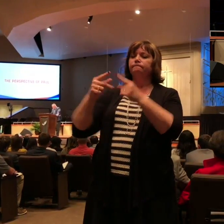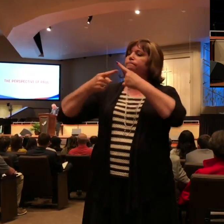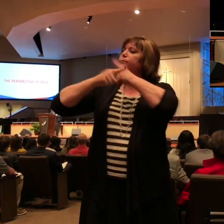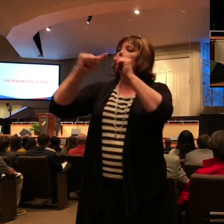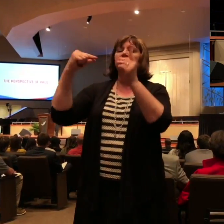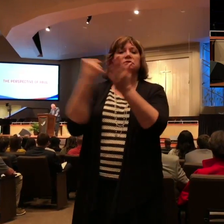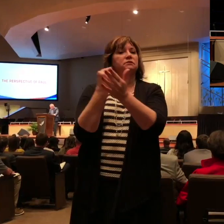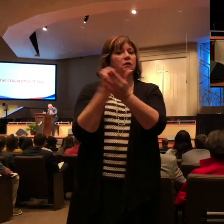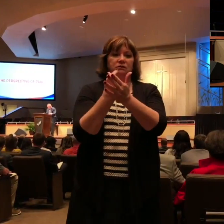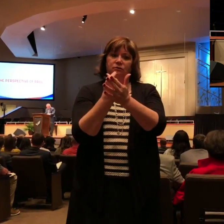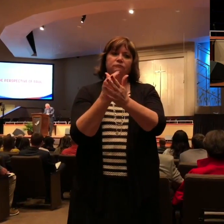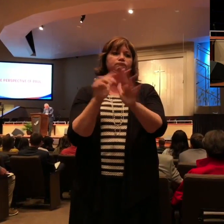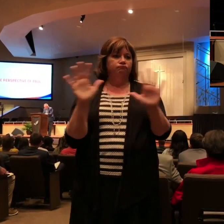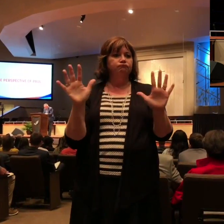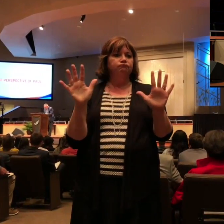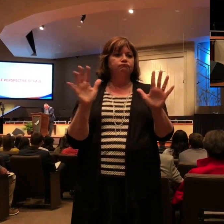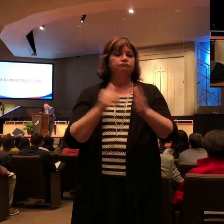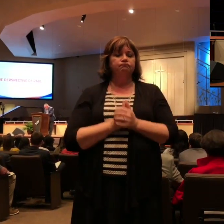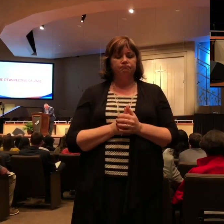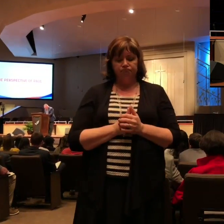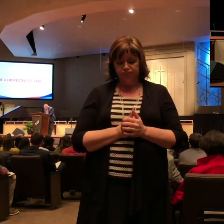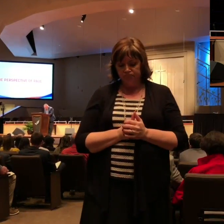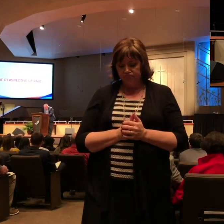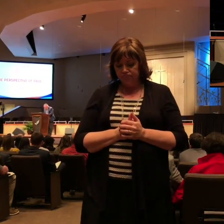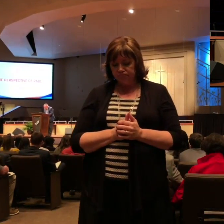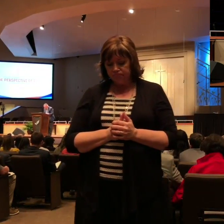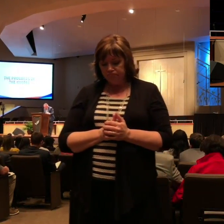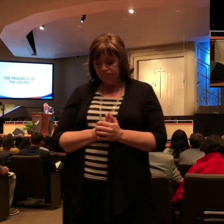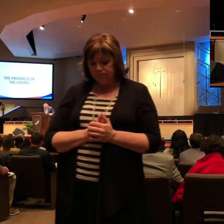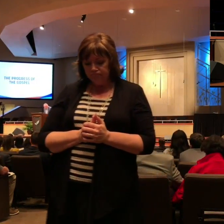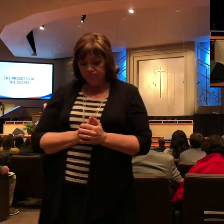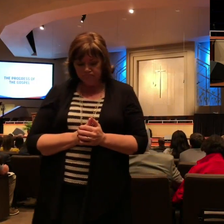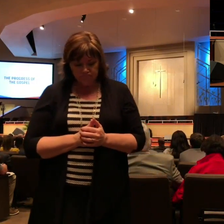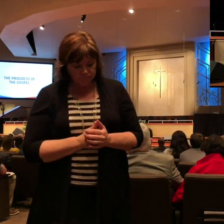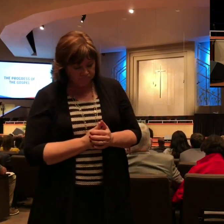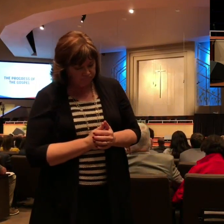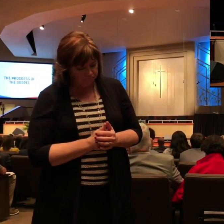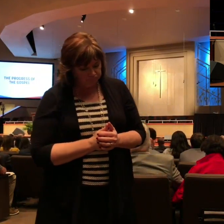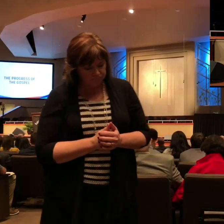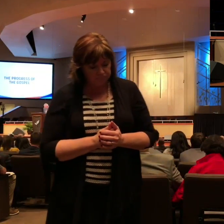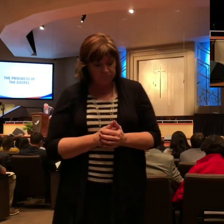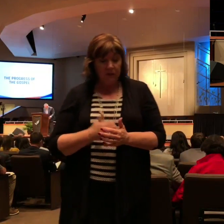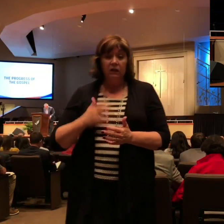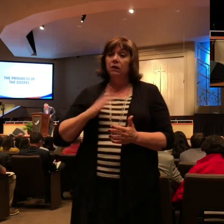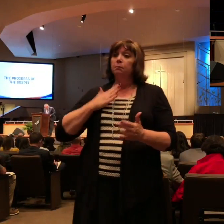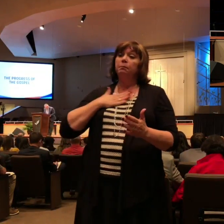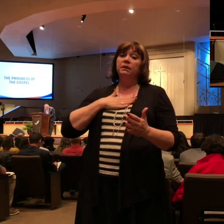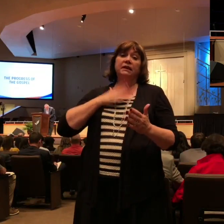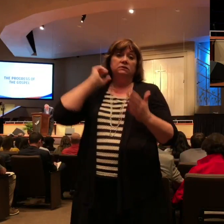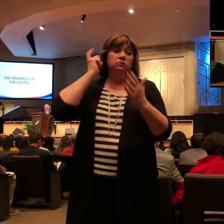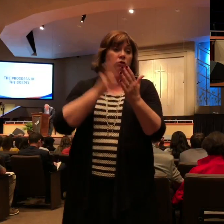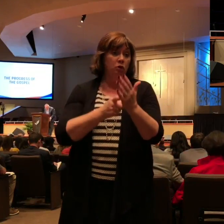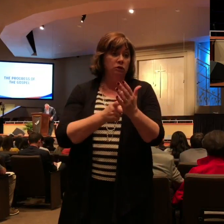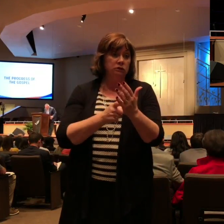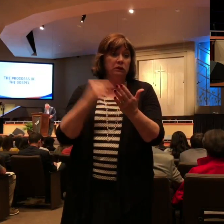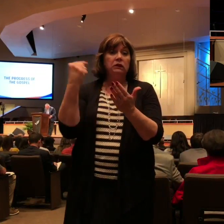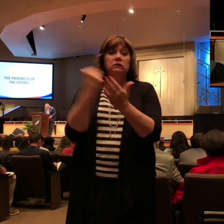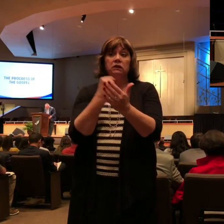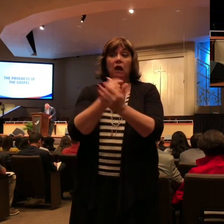perspective. But let's break it down into this letter A. First of all, the progress of the gospel. Look in verse 12. says, But I